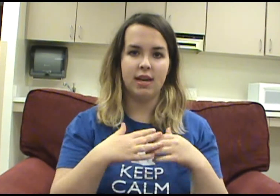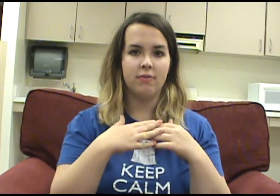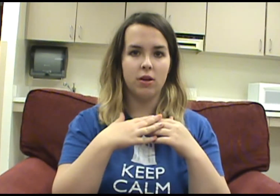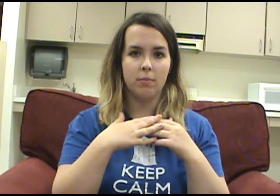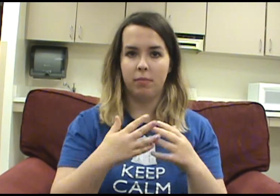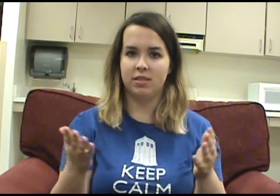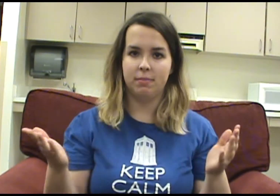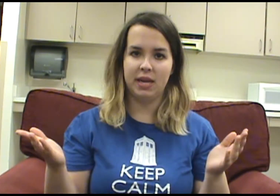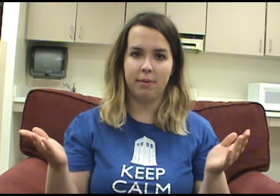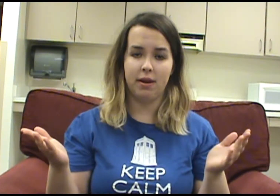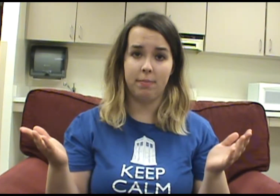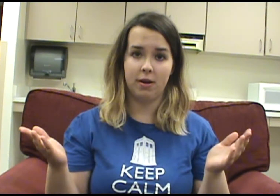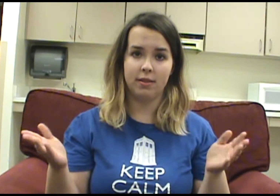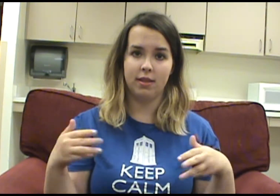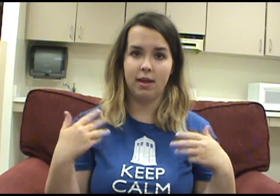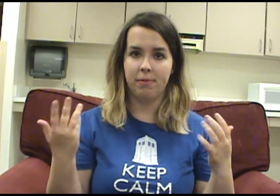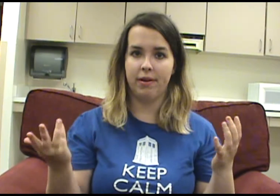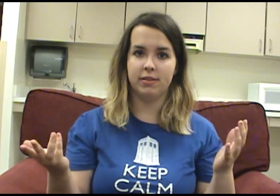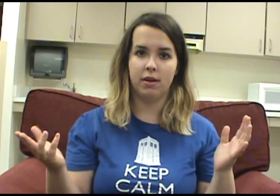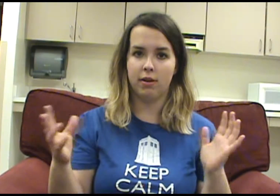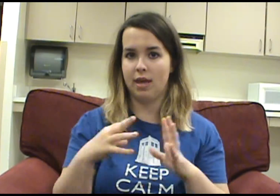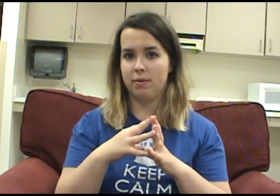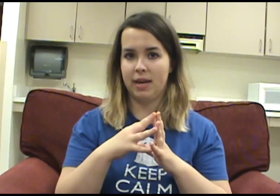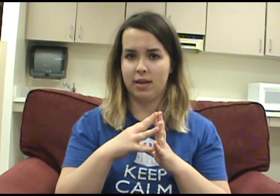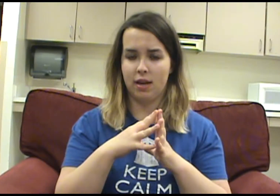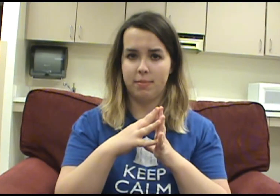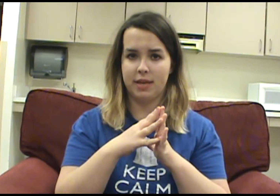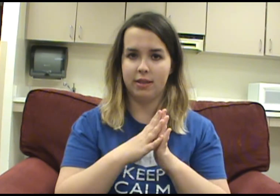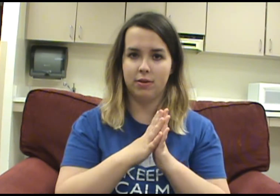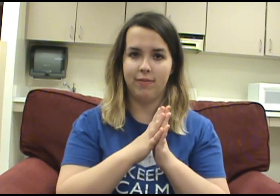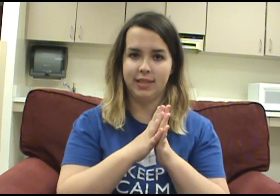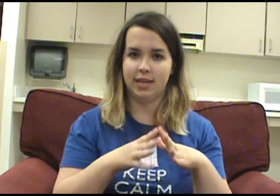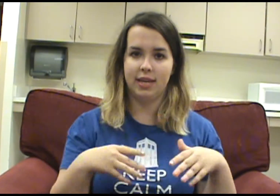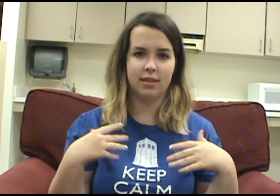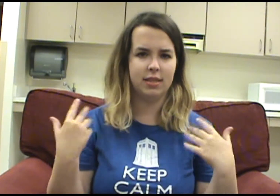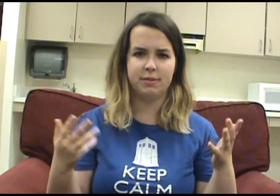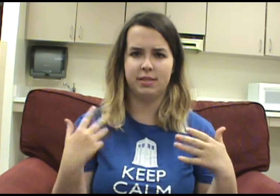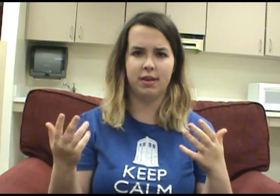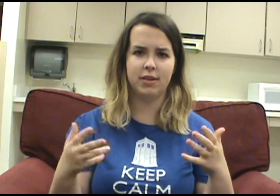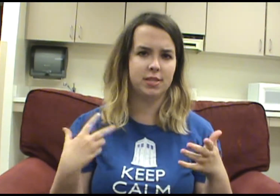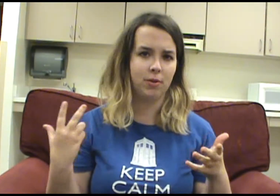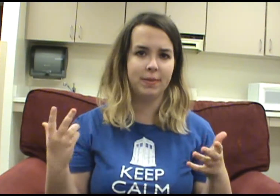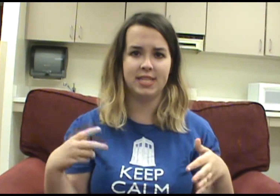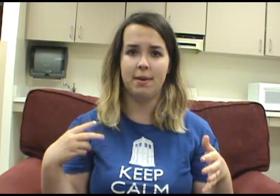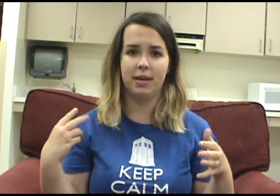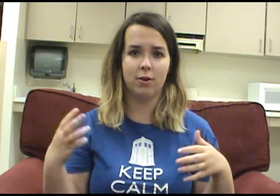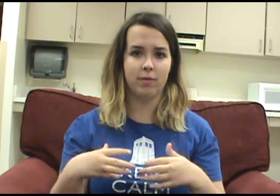after months of being apart, the librarians all gather back up together to investigate this mysterious storm that's happening over